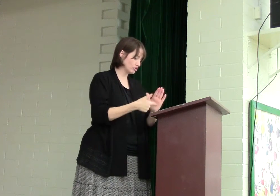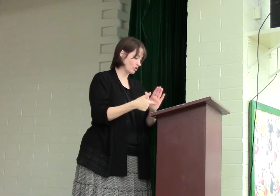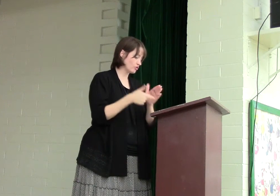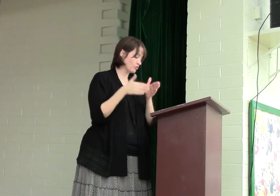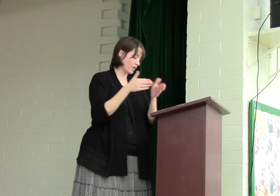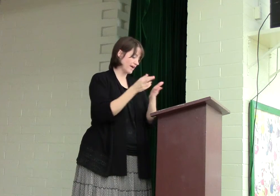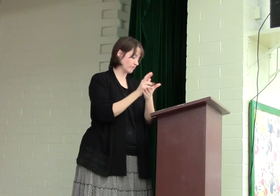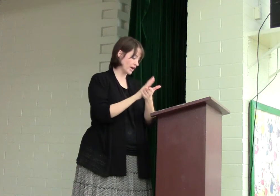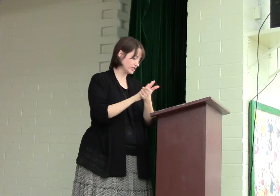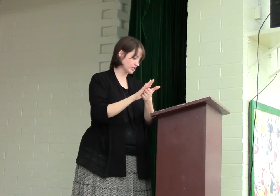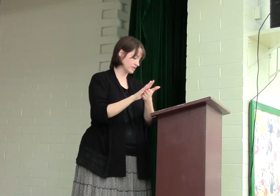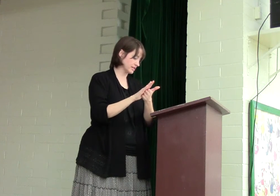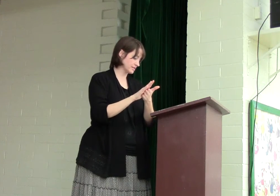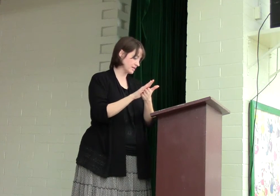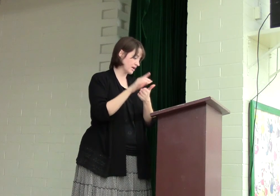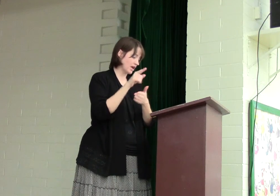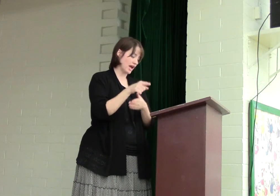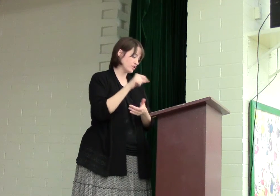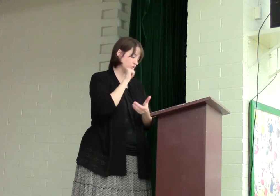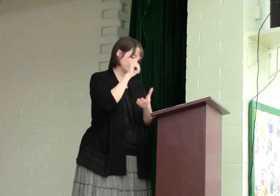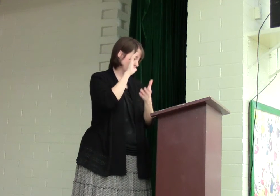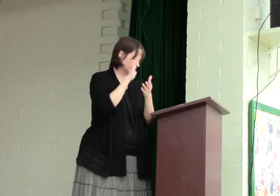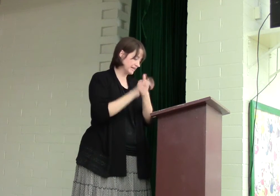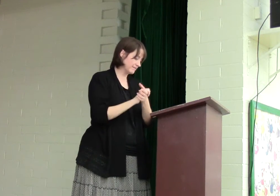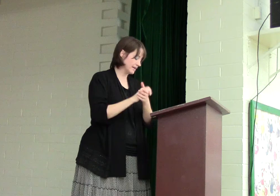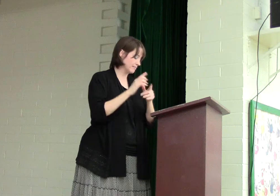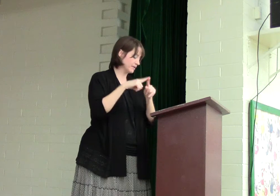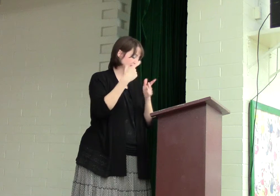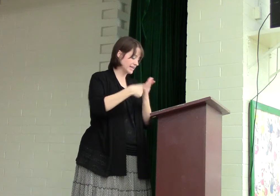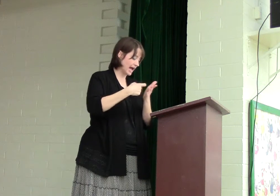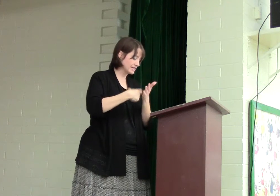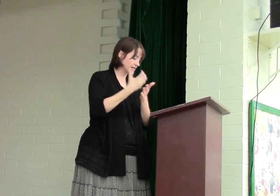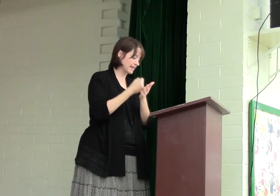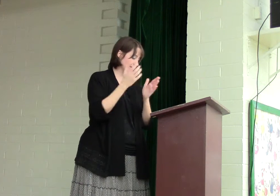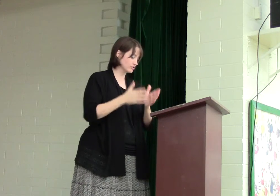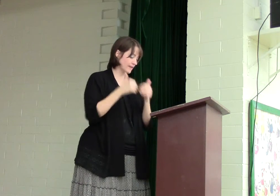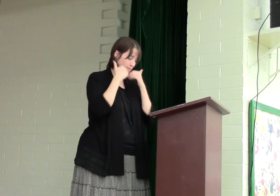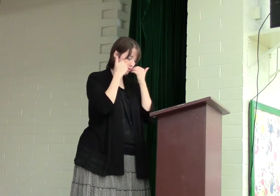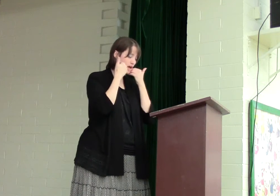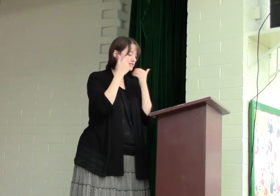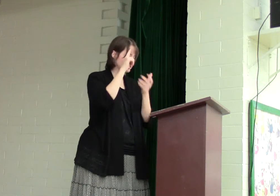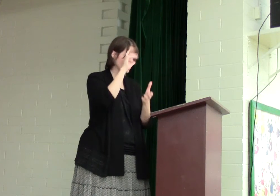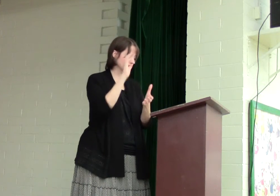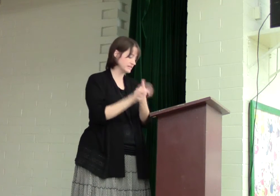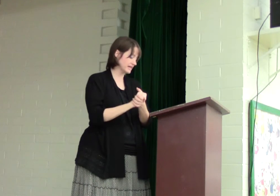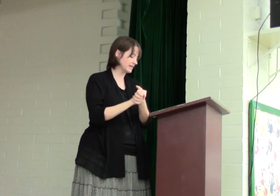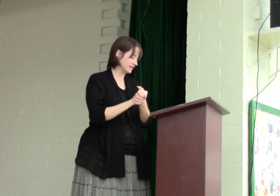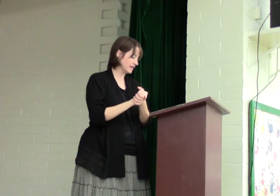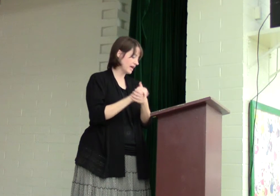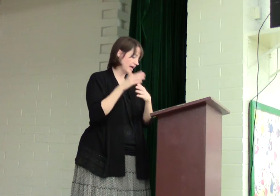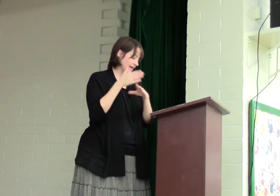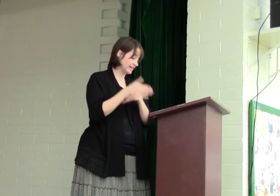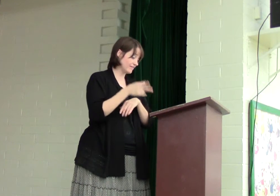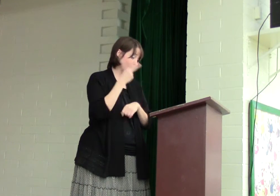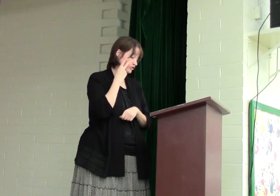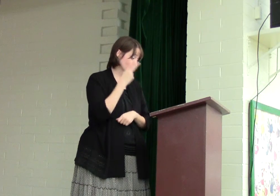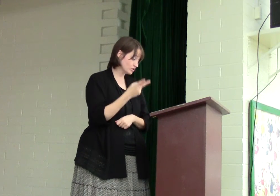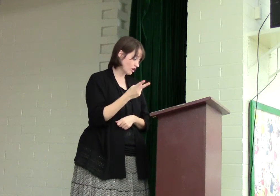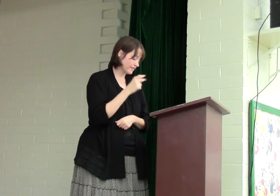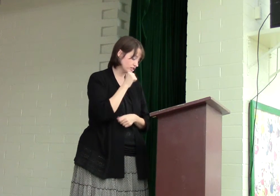show you the way of righteousness. And you did not believe him. But the tax collectors and the prostitutes did. And even after you saw this,